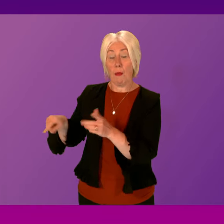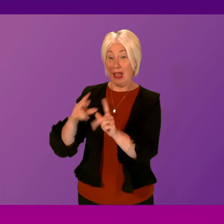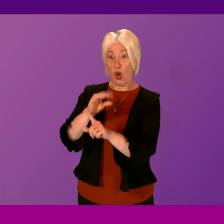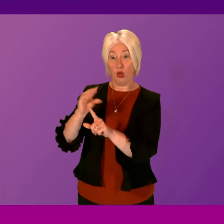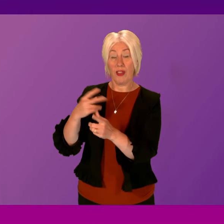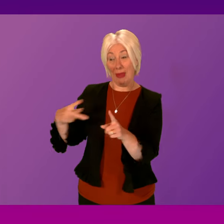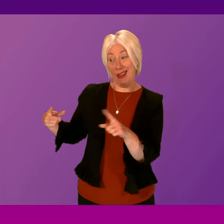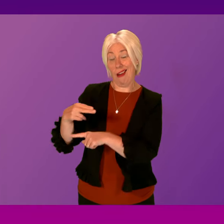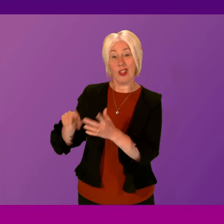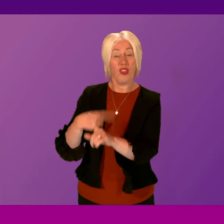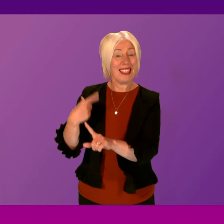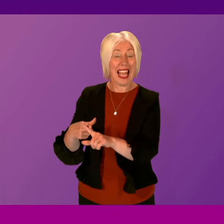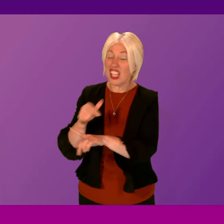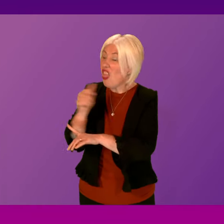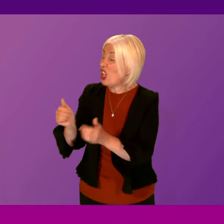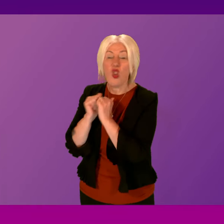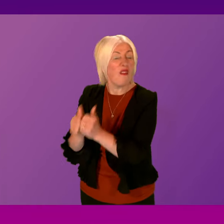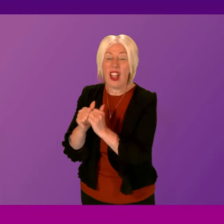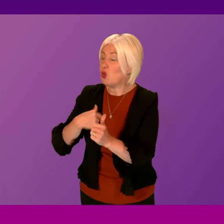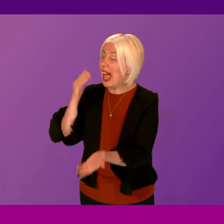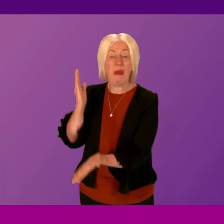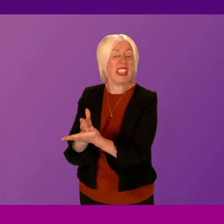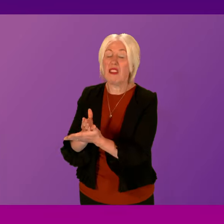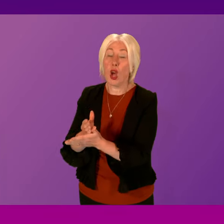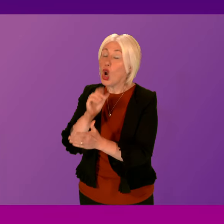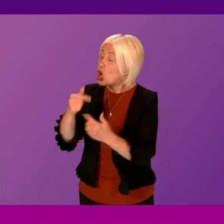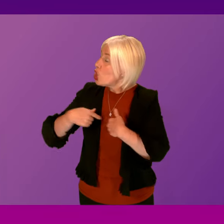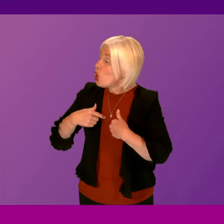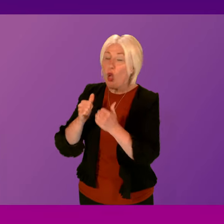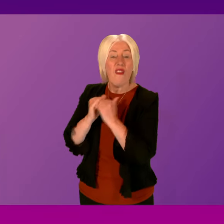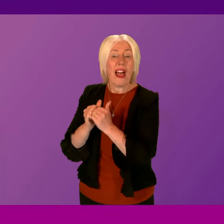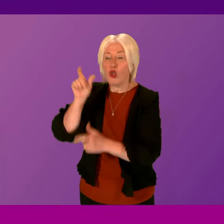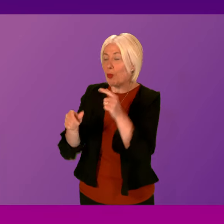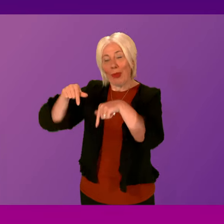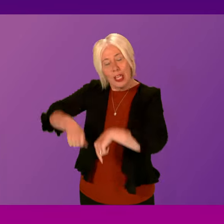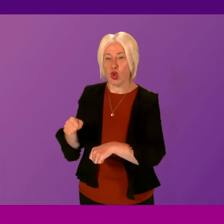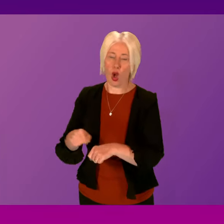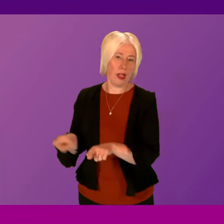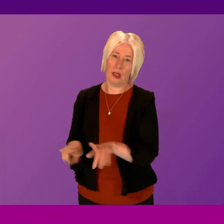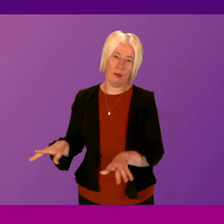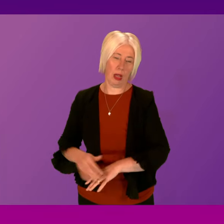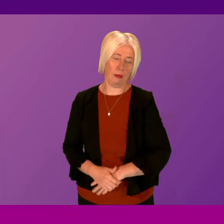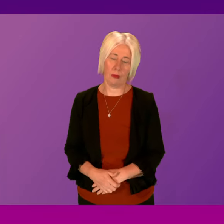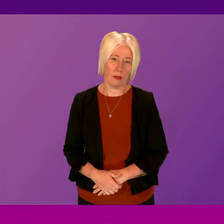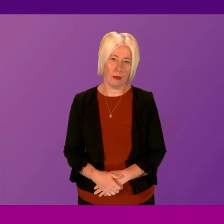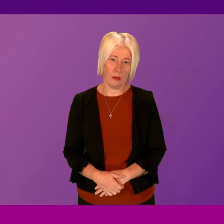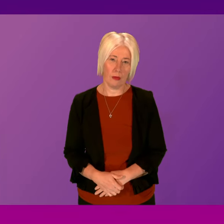Douglas Ross. Those are not values that I believe in. They're not the values that believe Scotland believes in either. Douglas Ross.